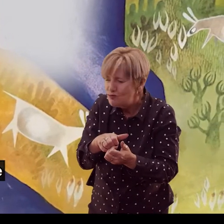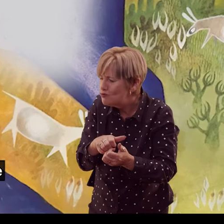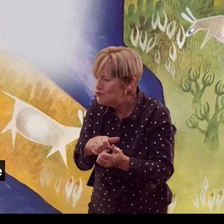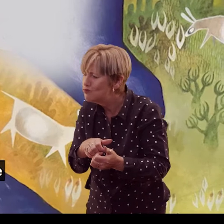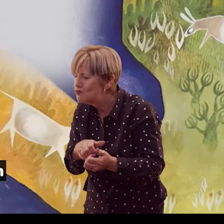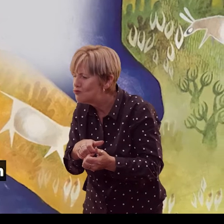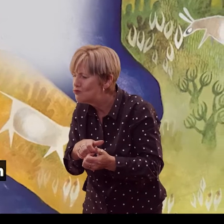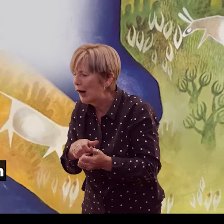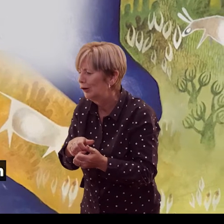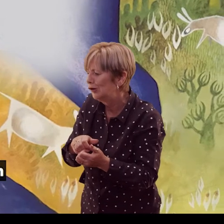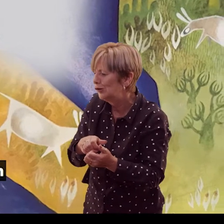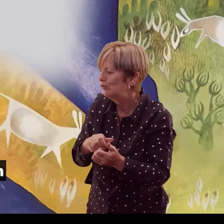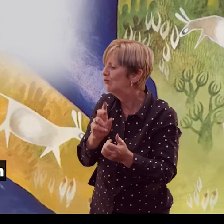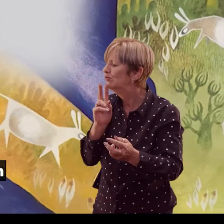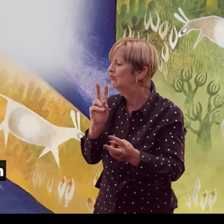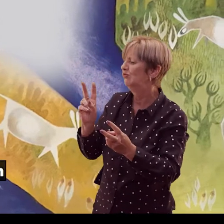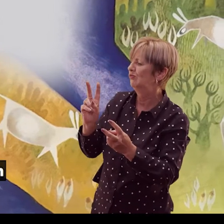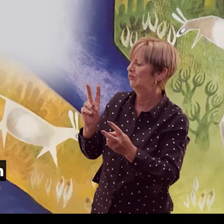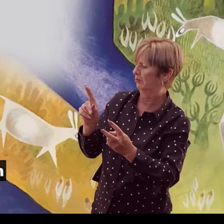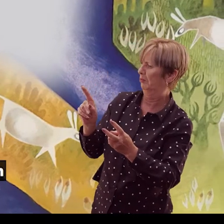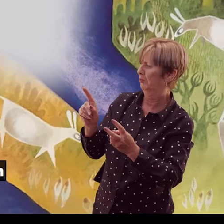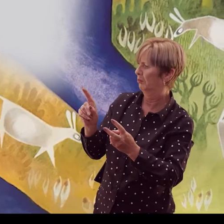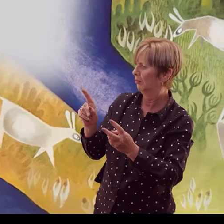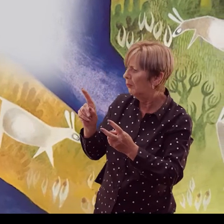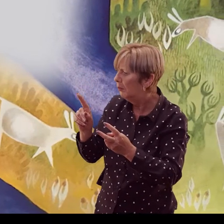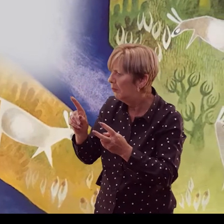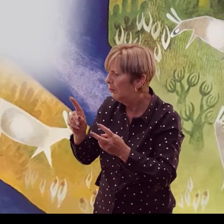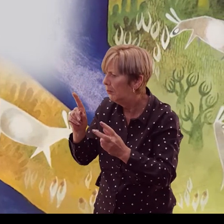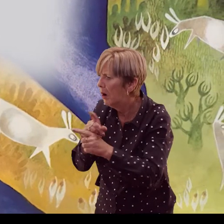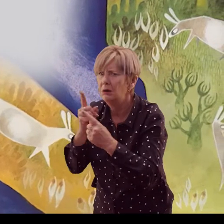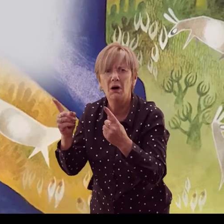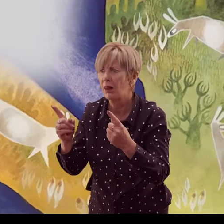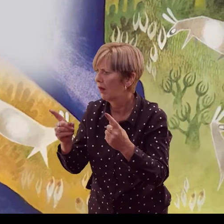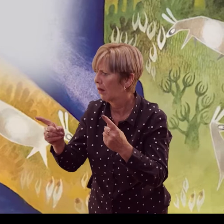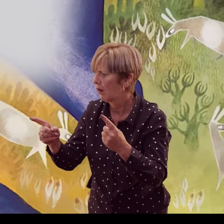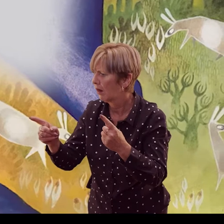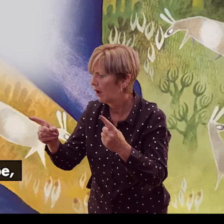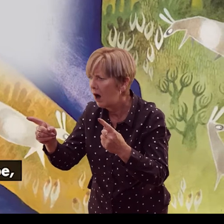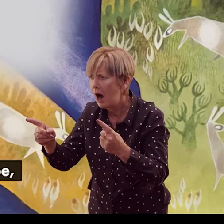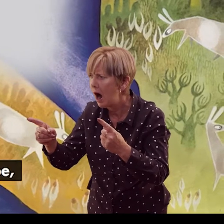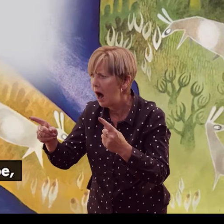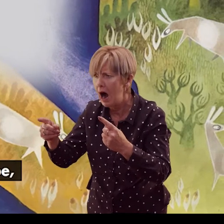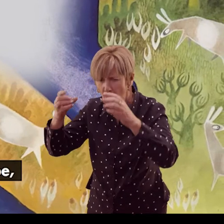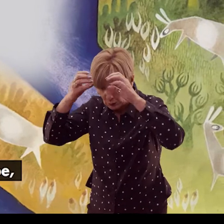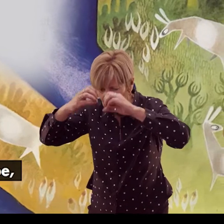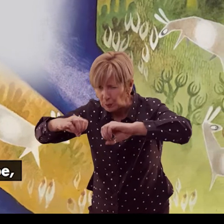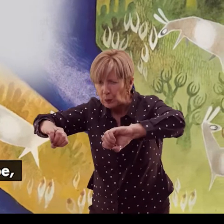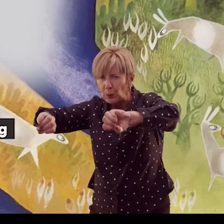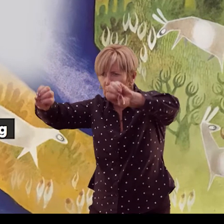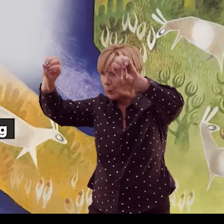agape at the beautiful thing in front of him. It couldn't be. But it was an antelope and she